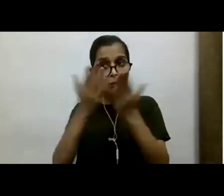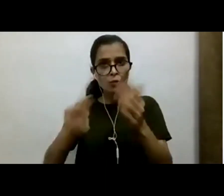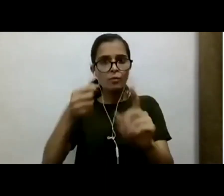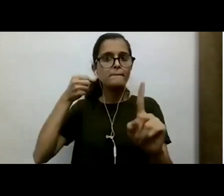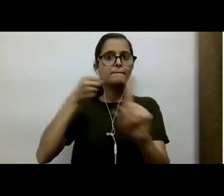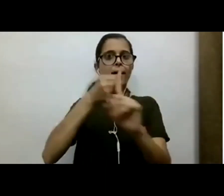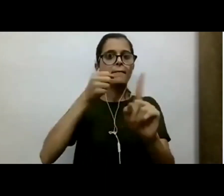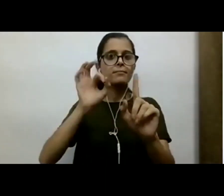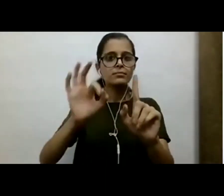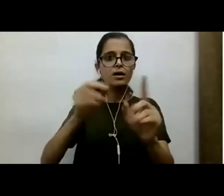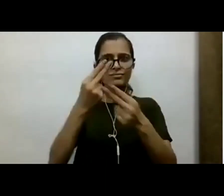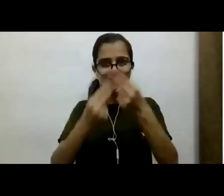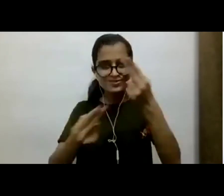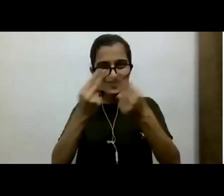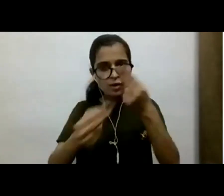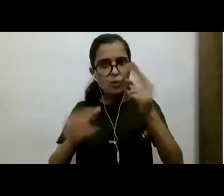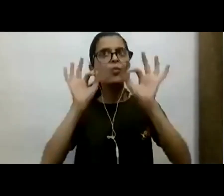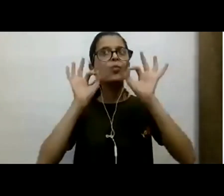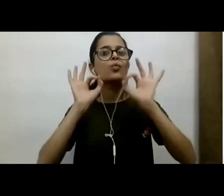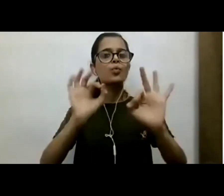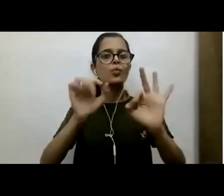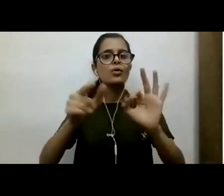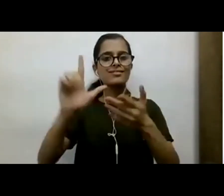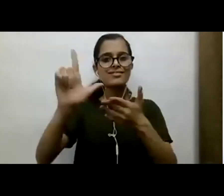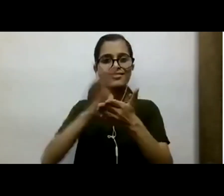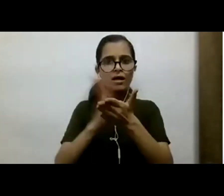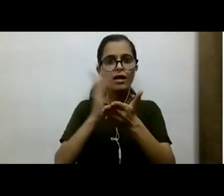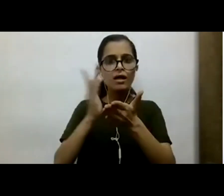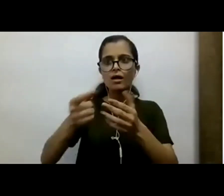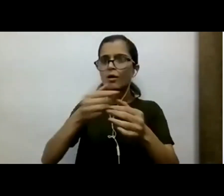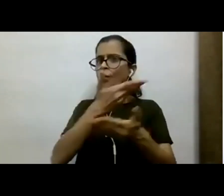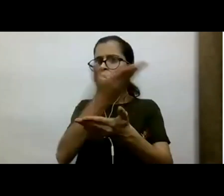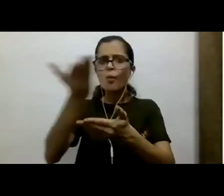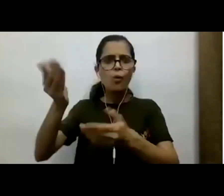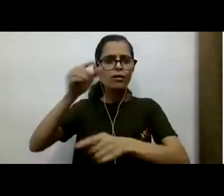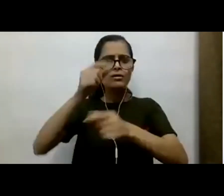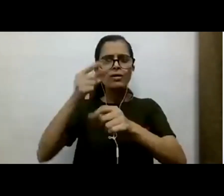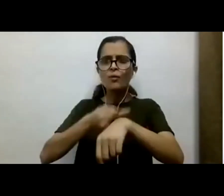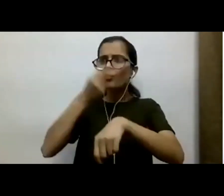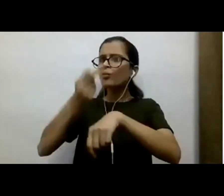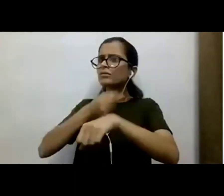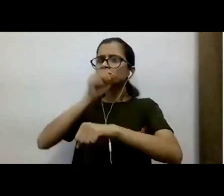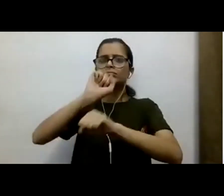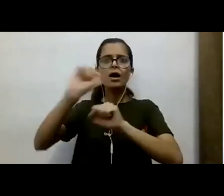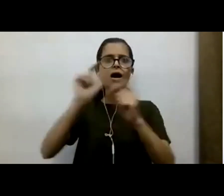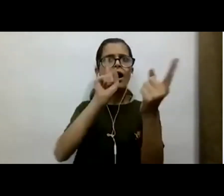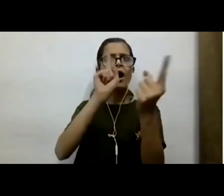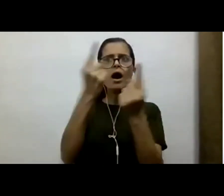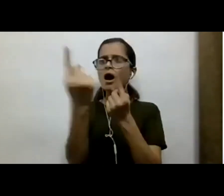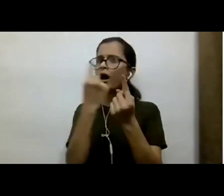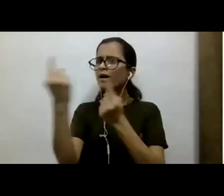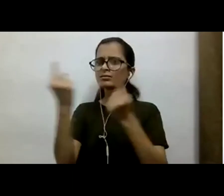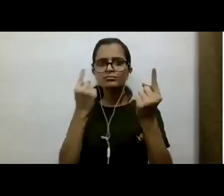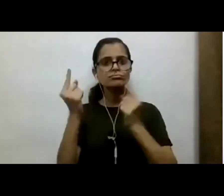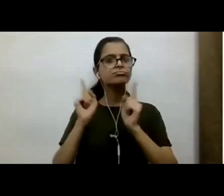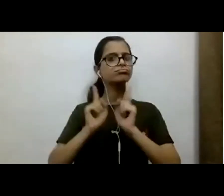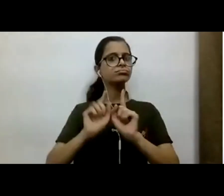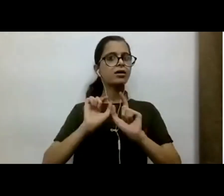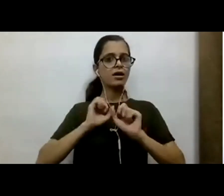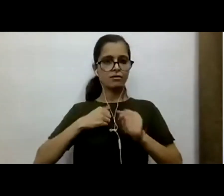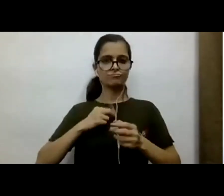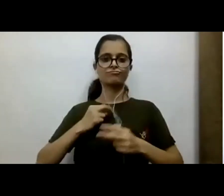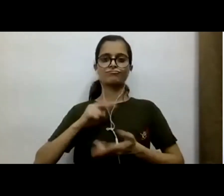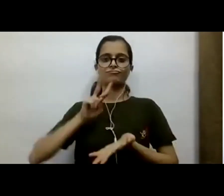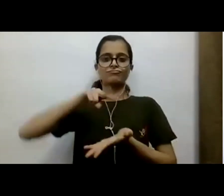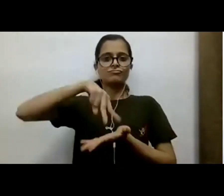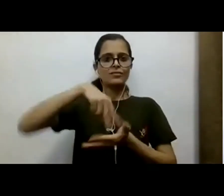is the power of the story. That's the power of a library, which is democratic, giving everyone a chance to own that space. And that's what the program was.